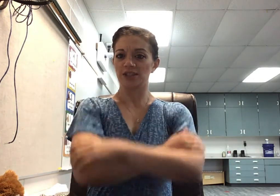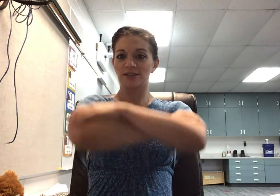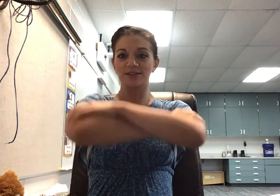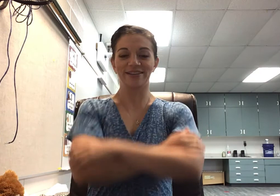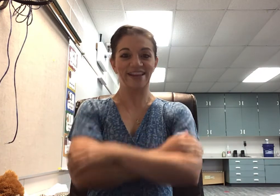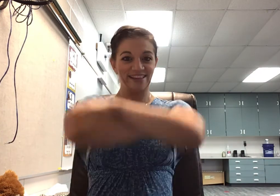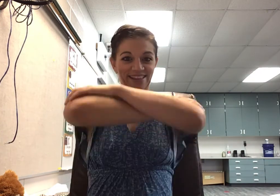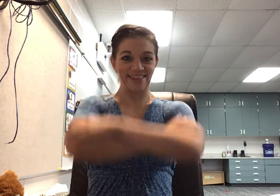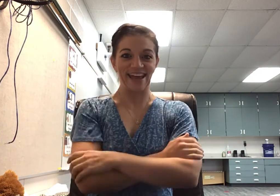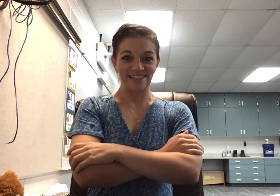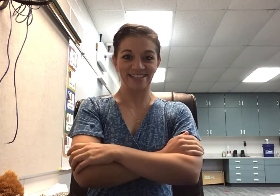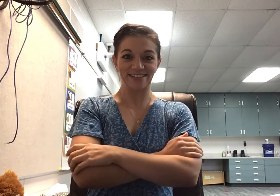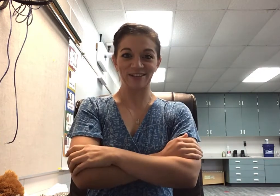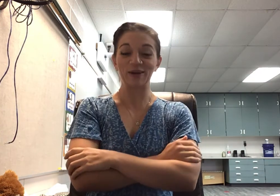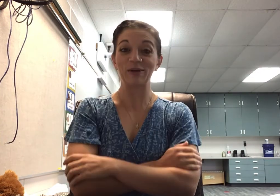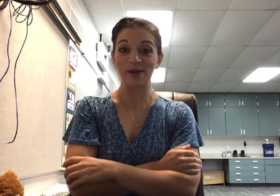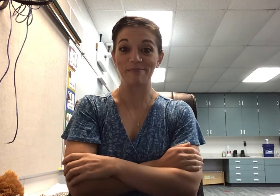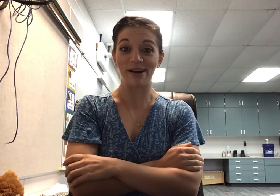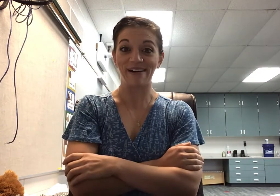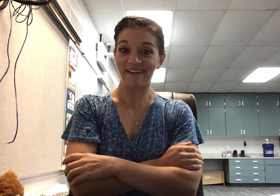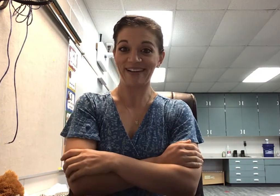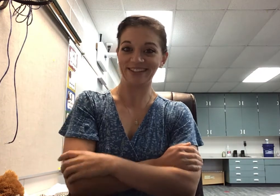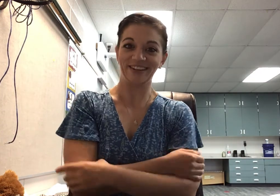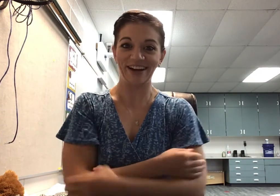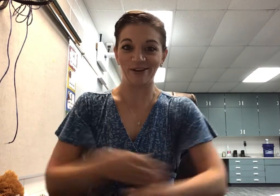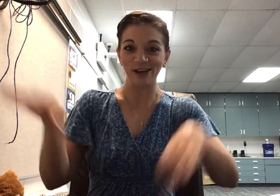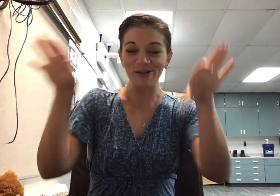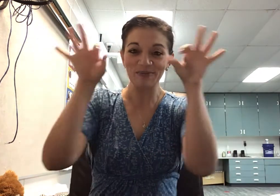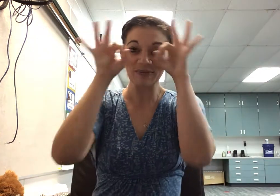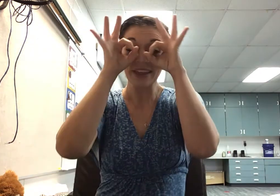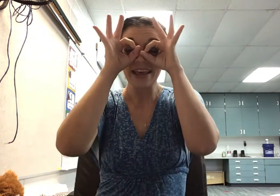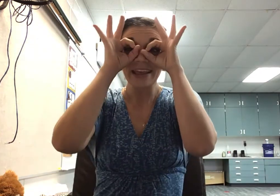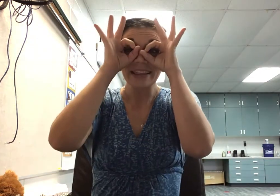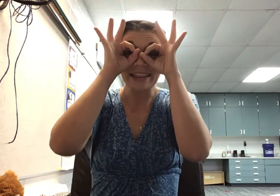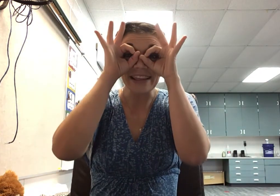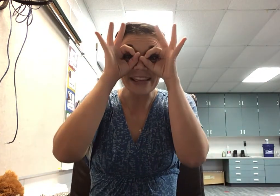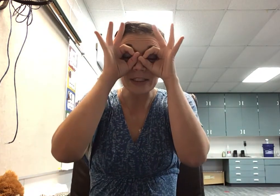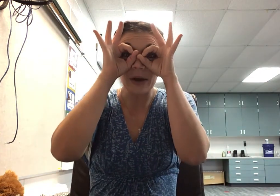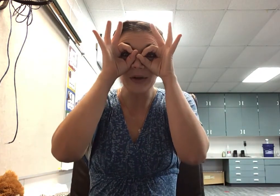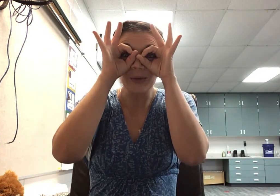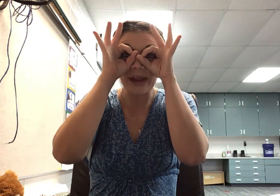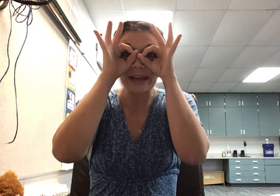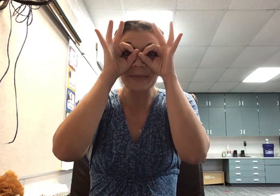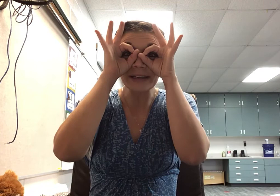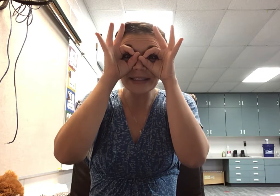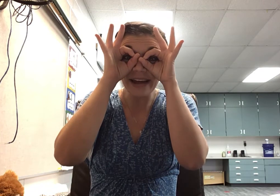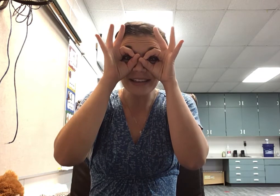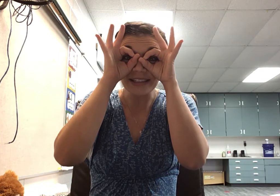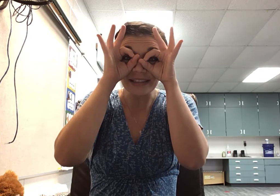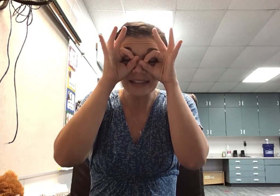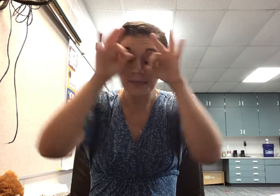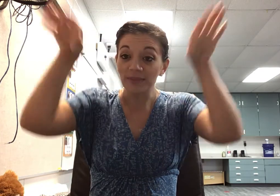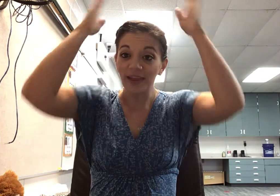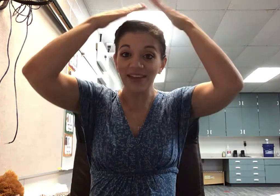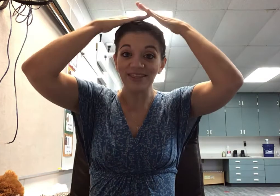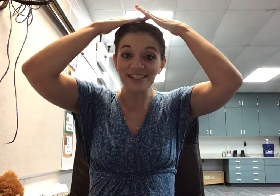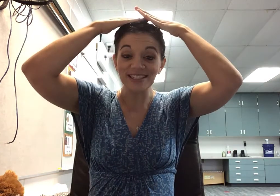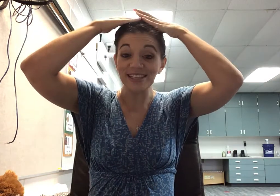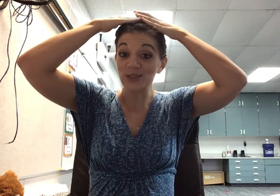like that? Grandpa. All right here we go. These are grandma's glasses and this is